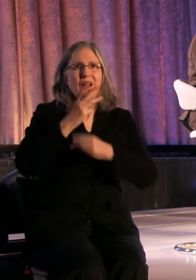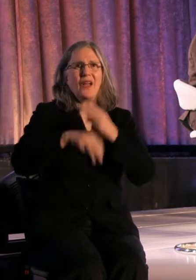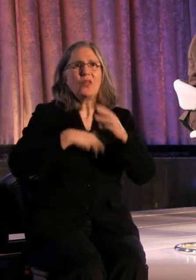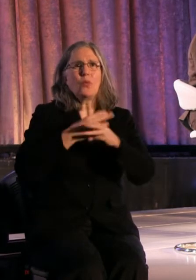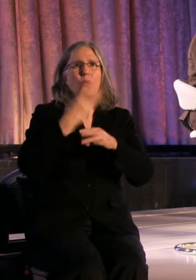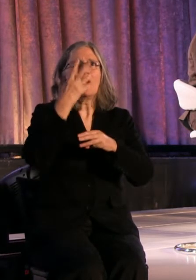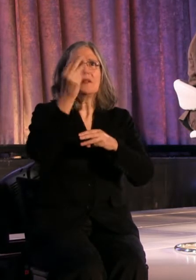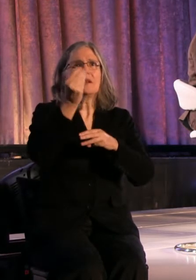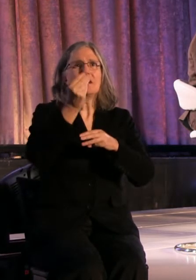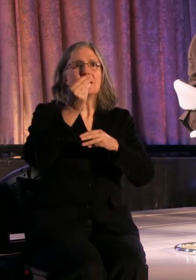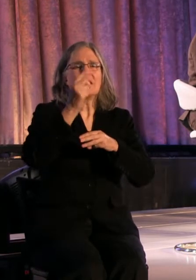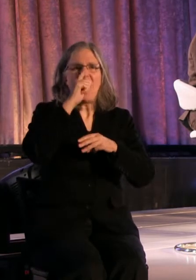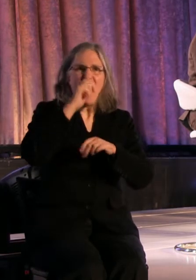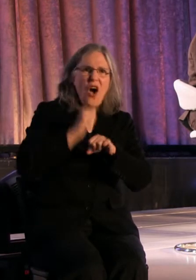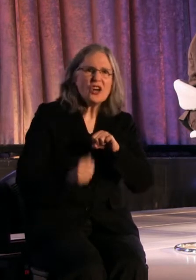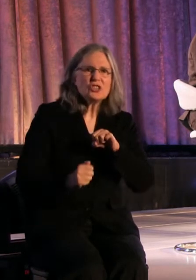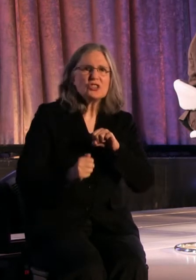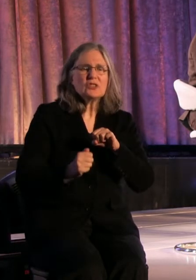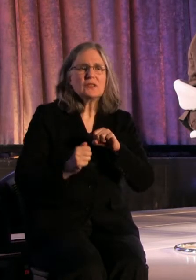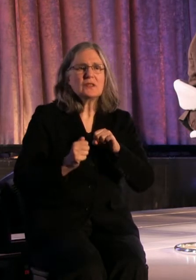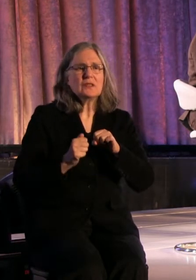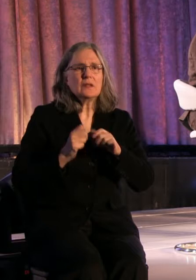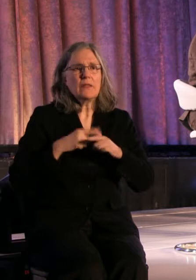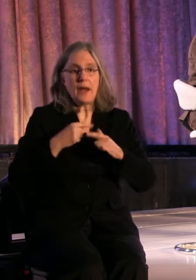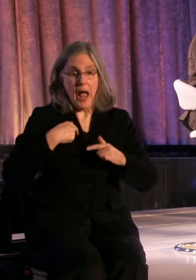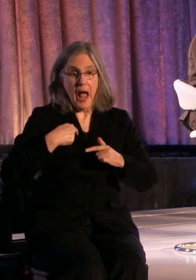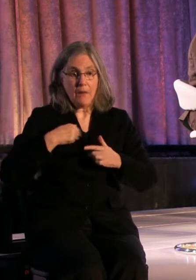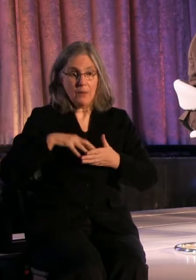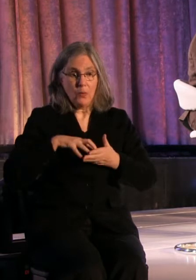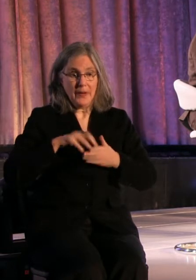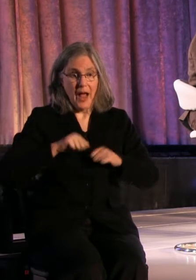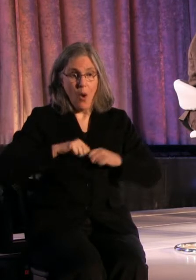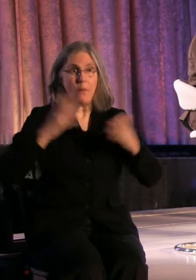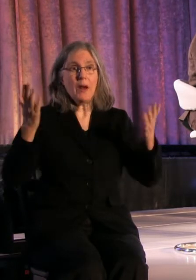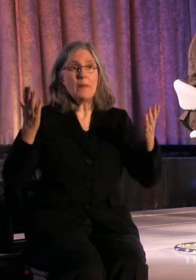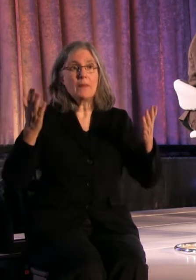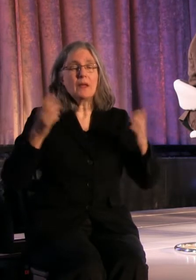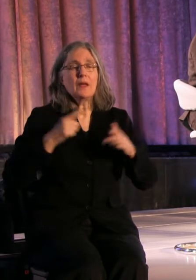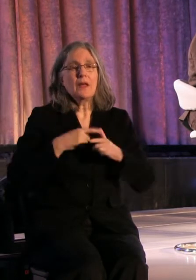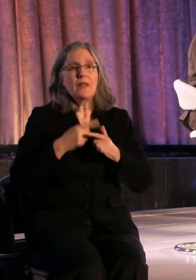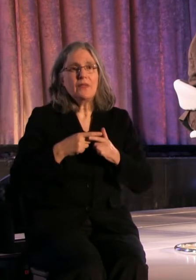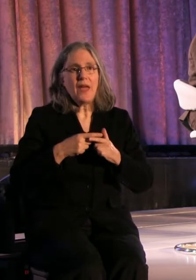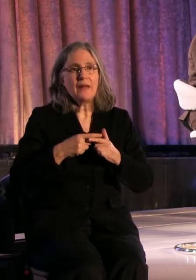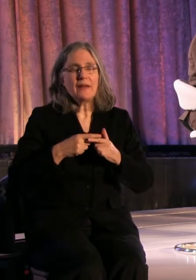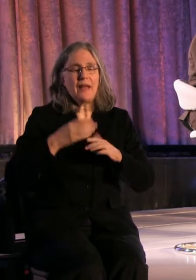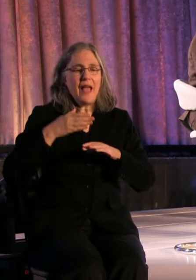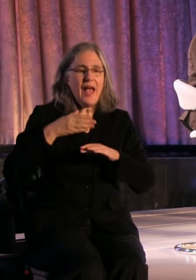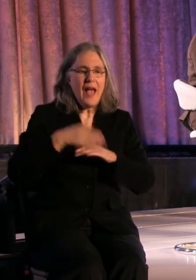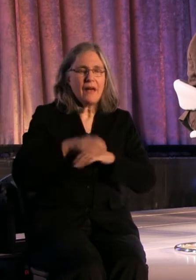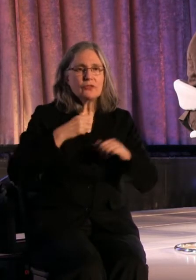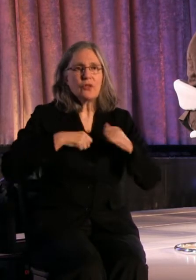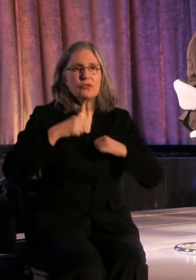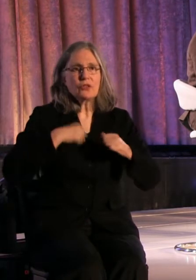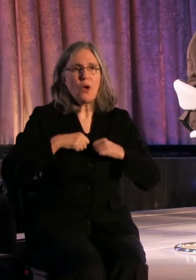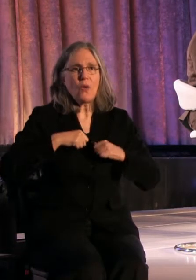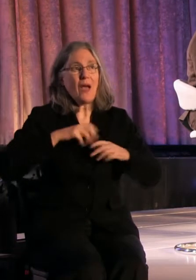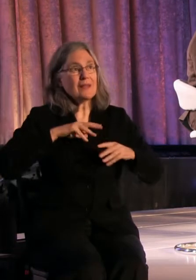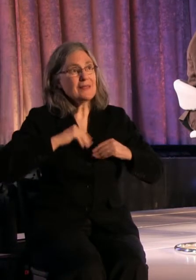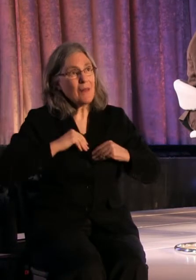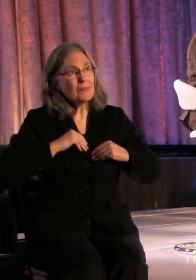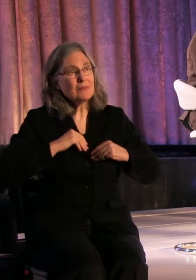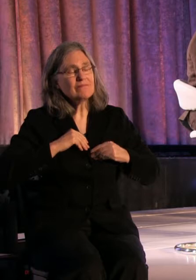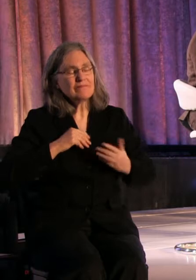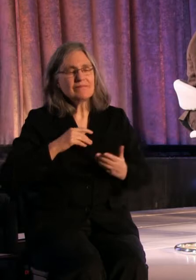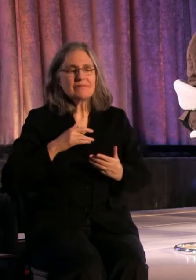creates a trust after the show that gives me hope for people. That's beautiful.